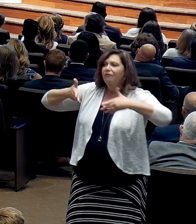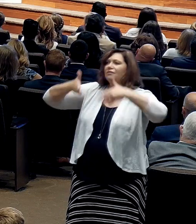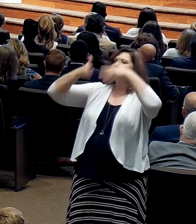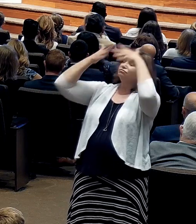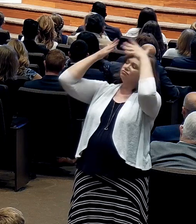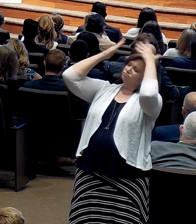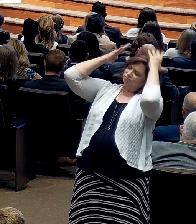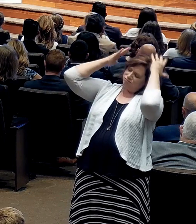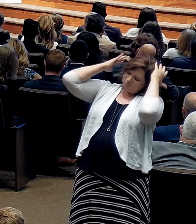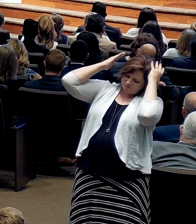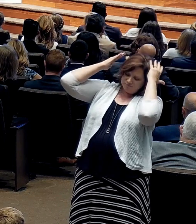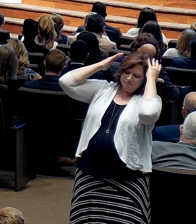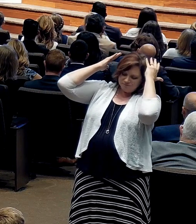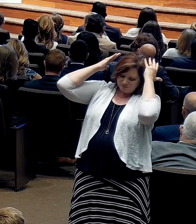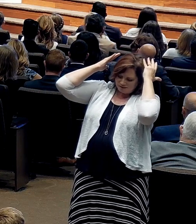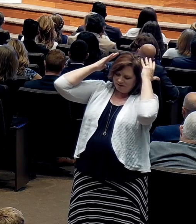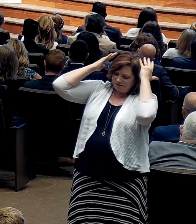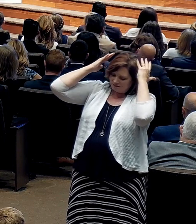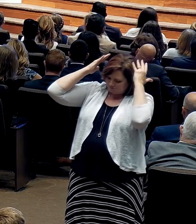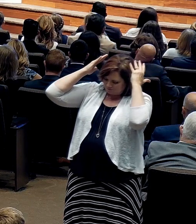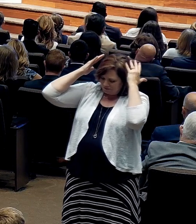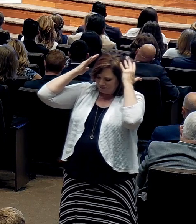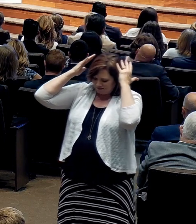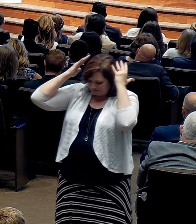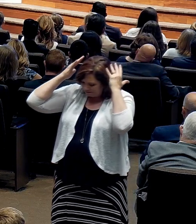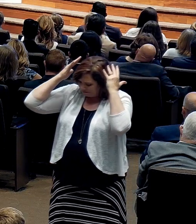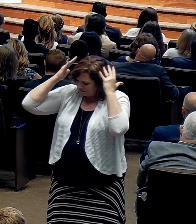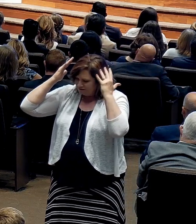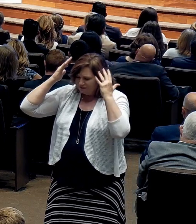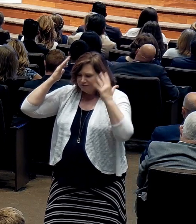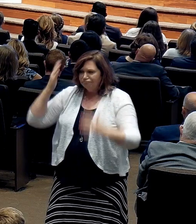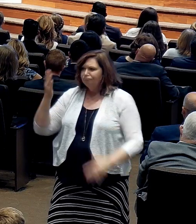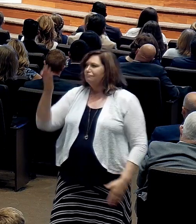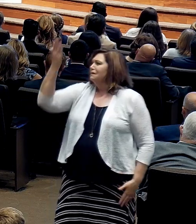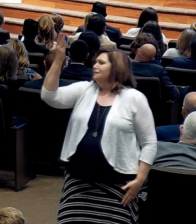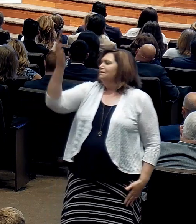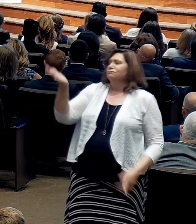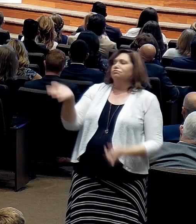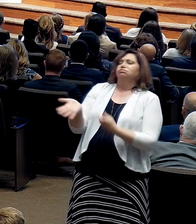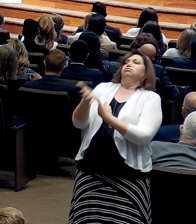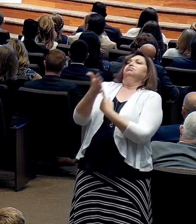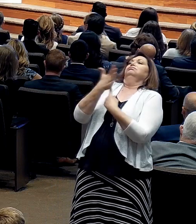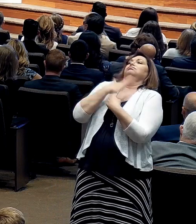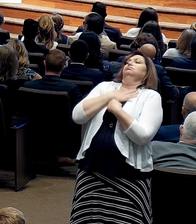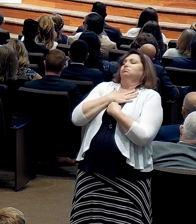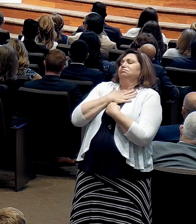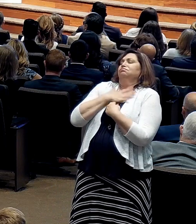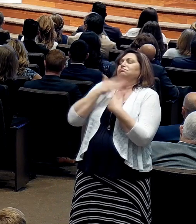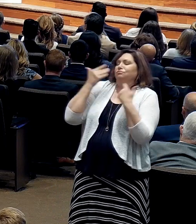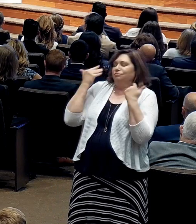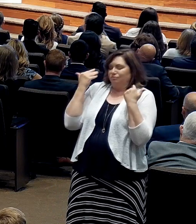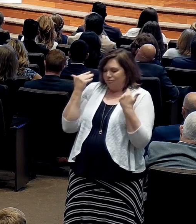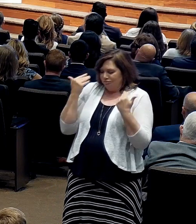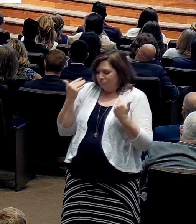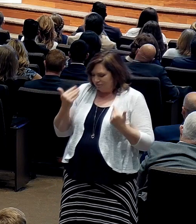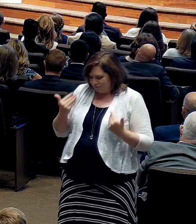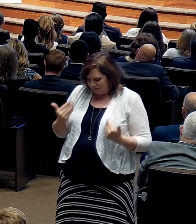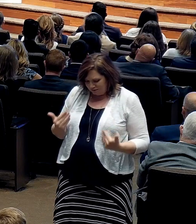Overwhelmed, so overwhelmed, forever I will sing,